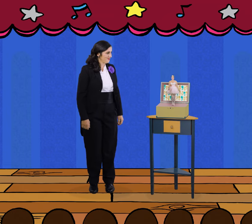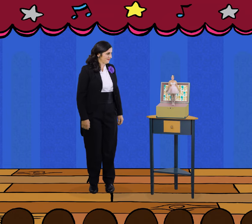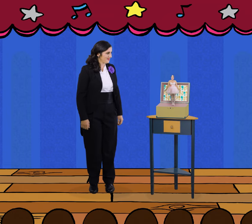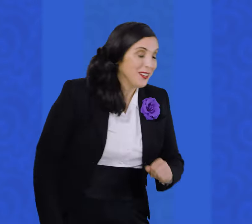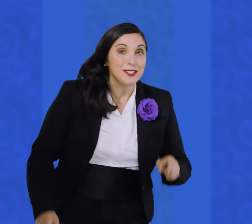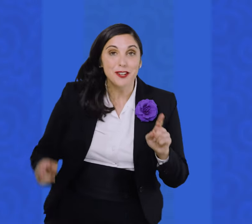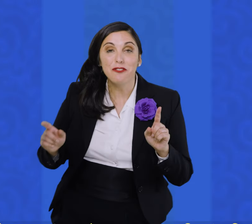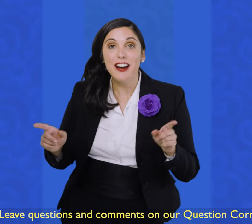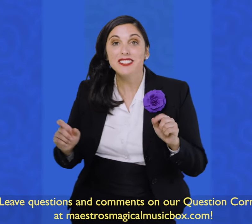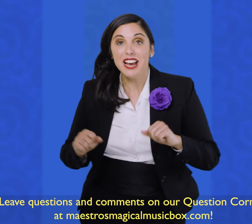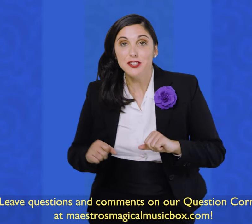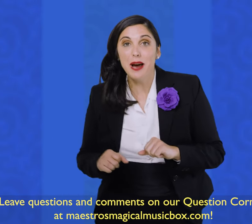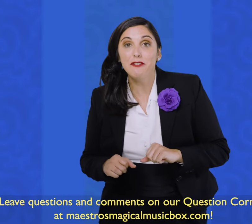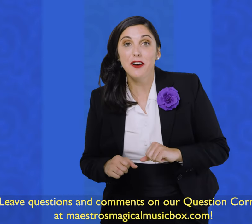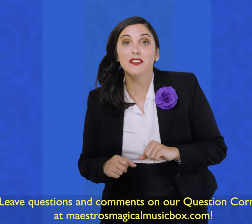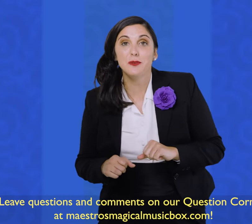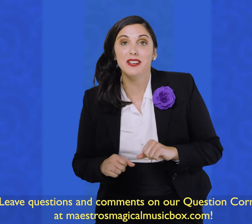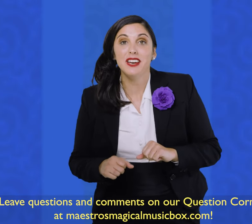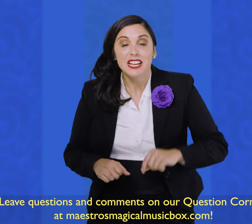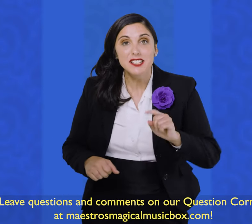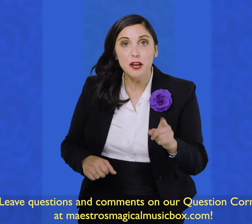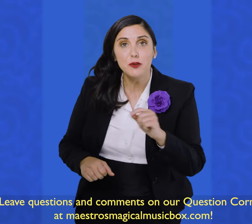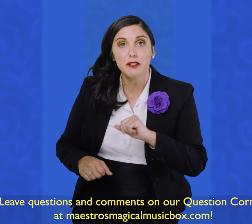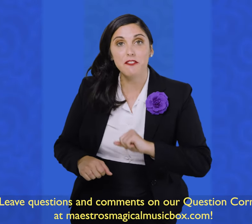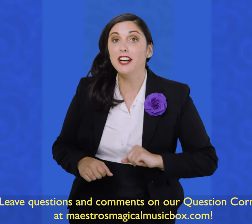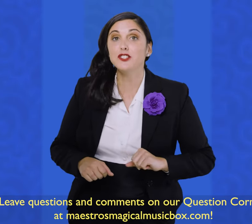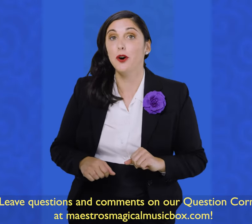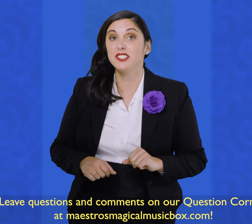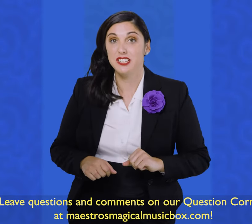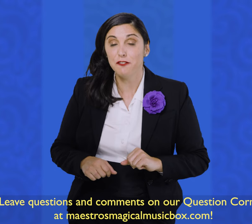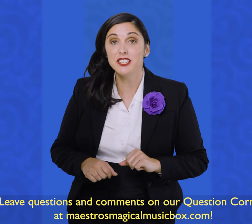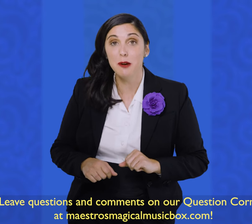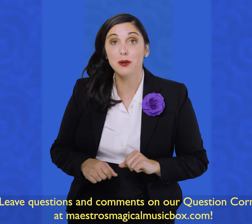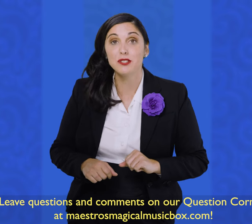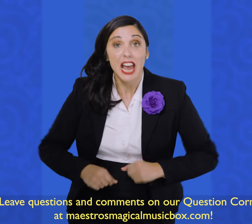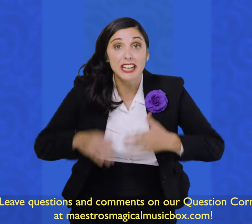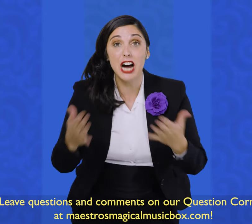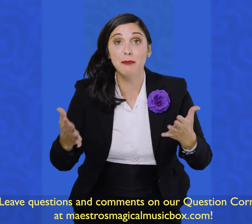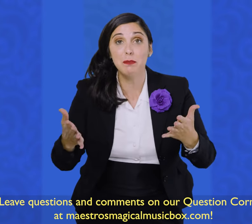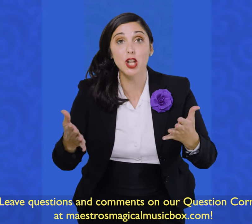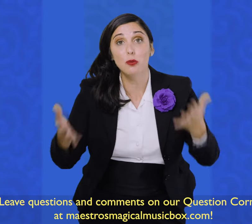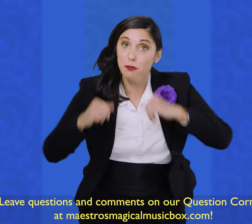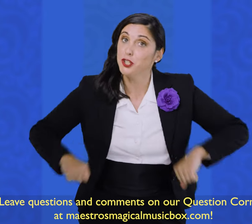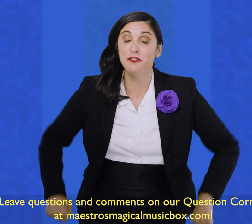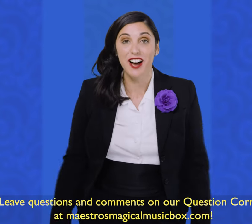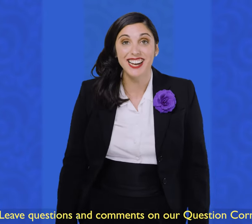So friends, as you have fun this week See if you can find songs at different tempos And comment below with what you find